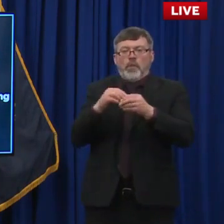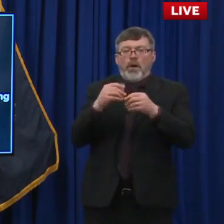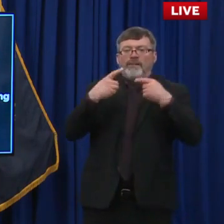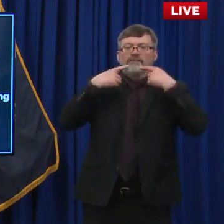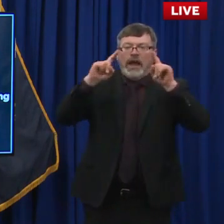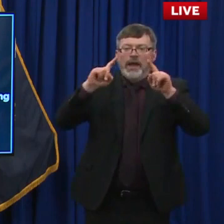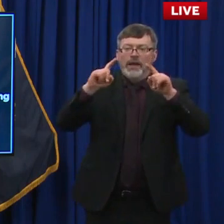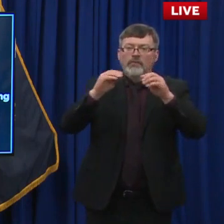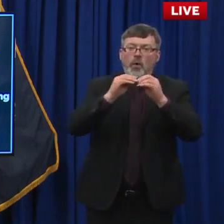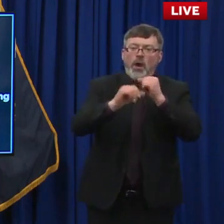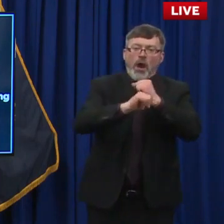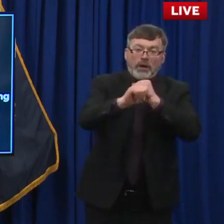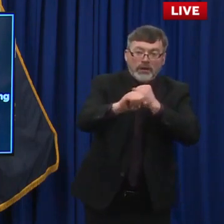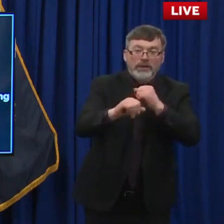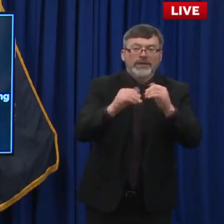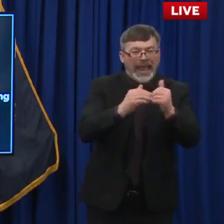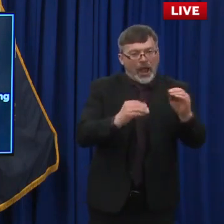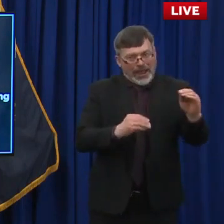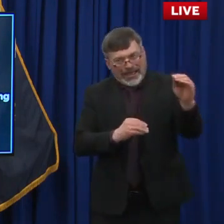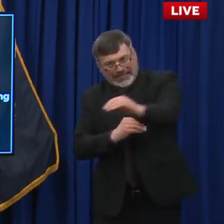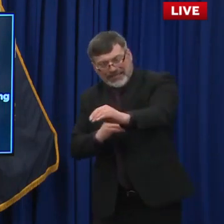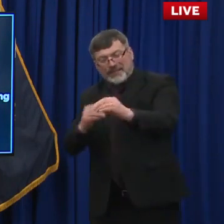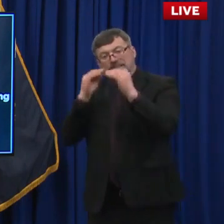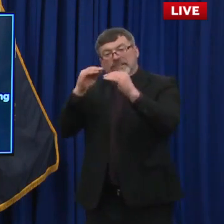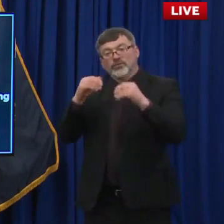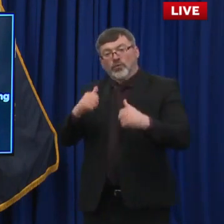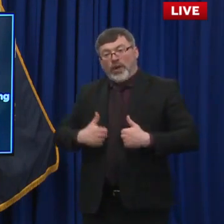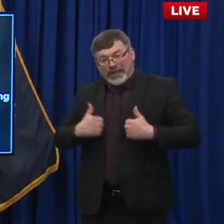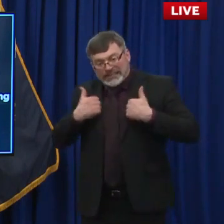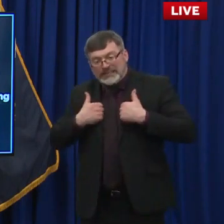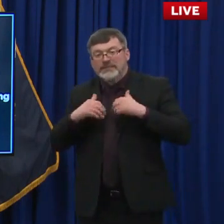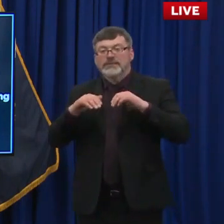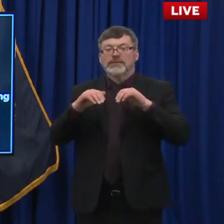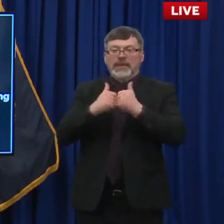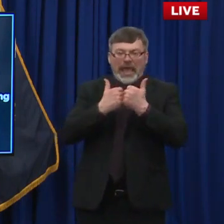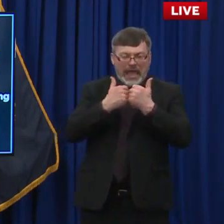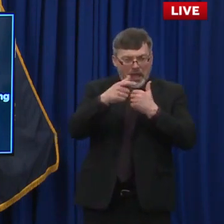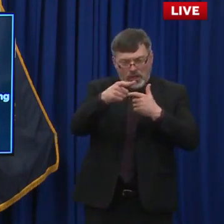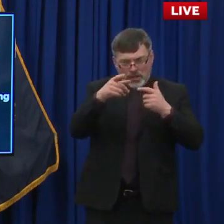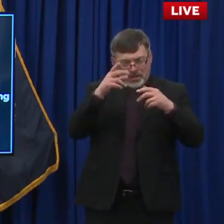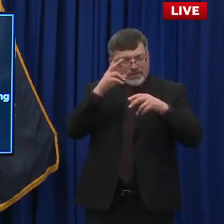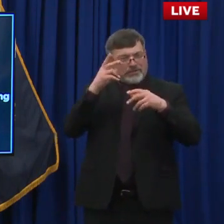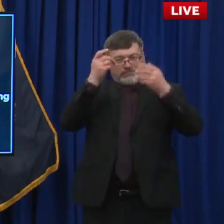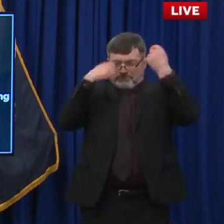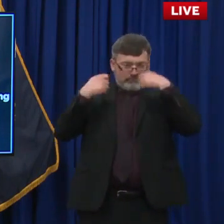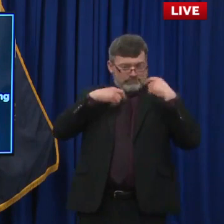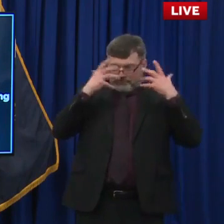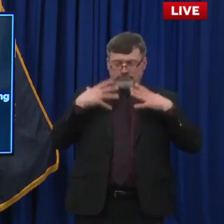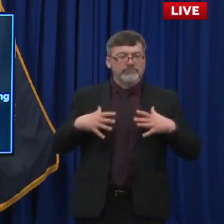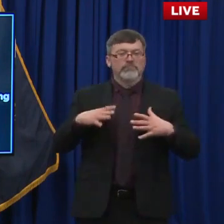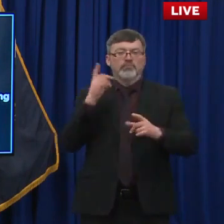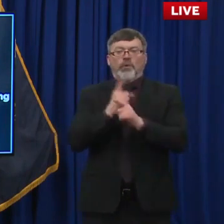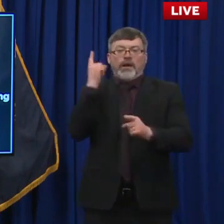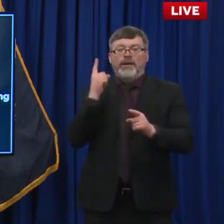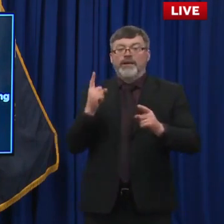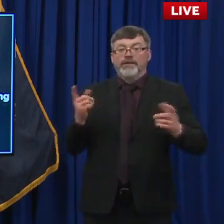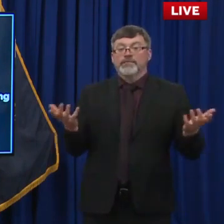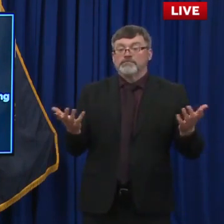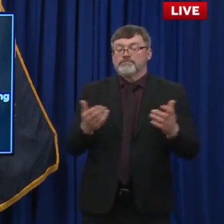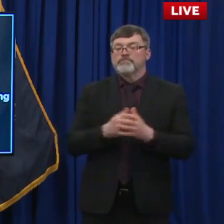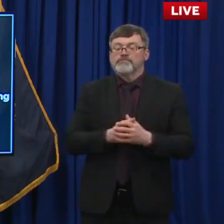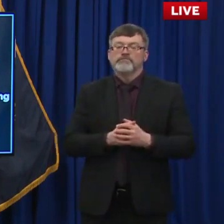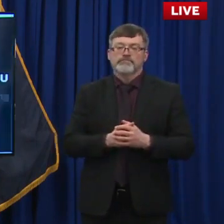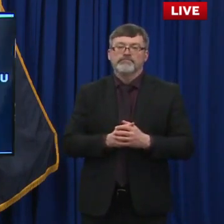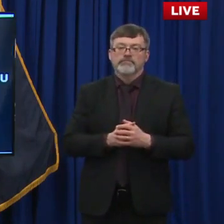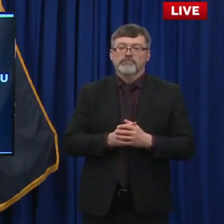sure are up to speed, uh, for everyone that is working both on the floor and administratively, uh, within that facility. But all